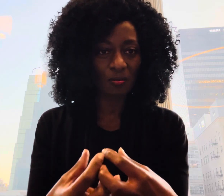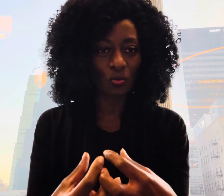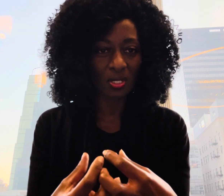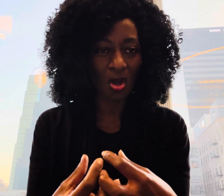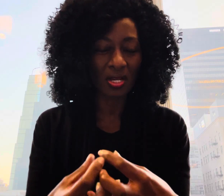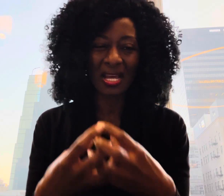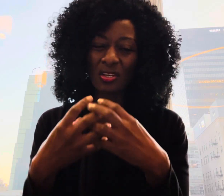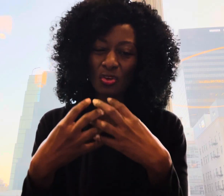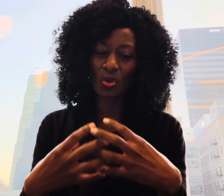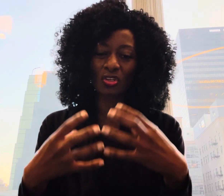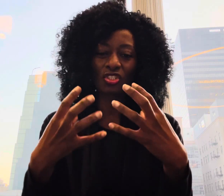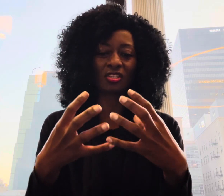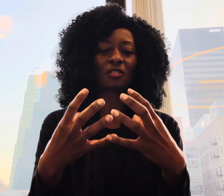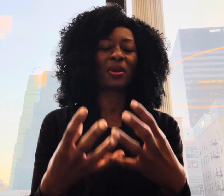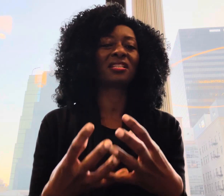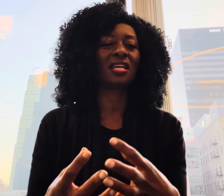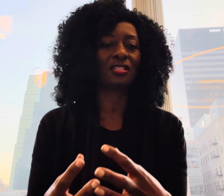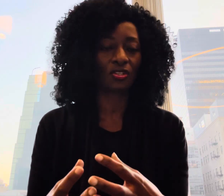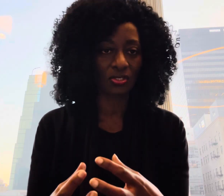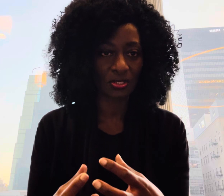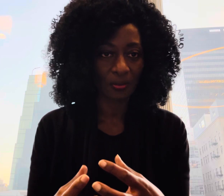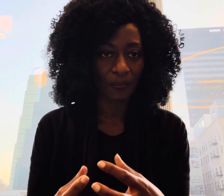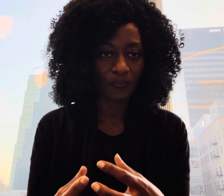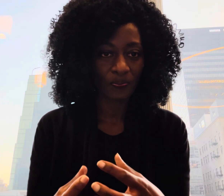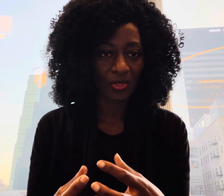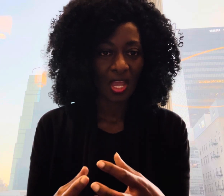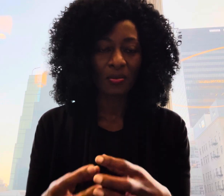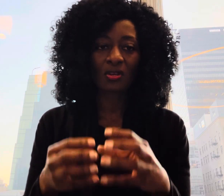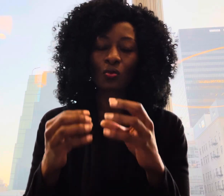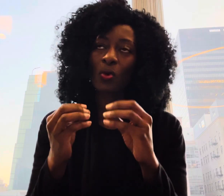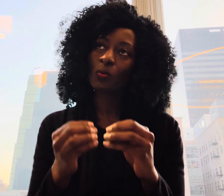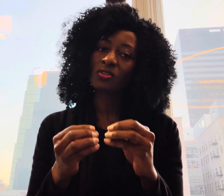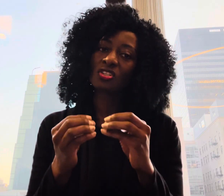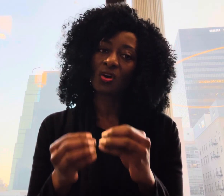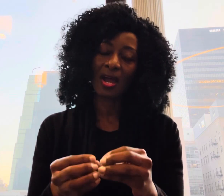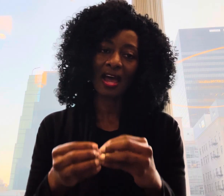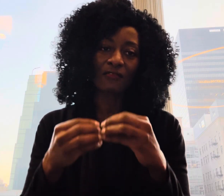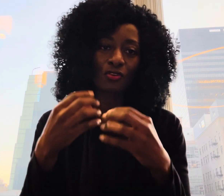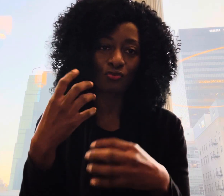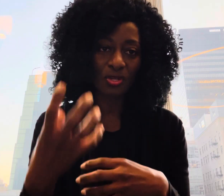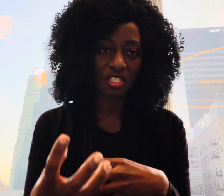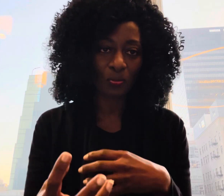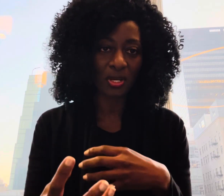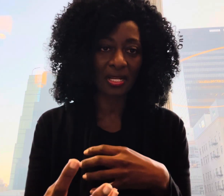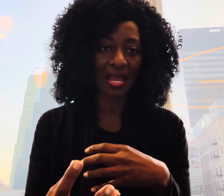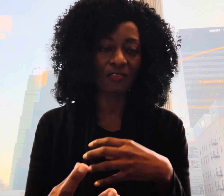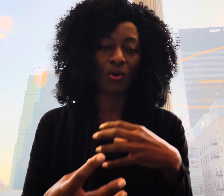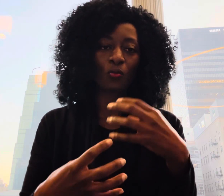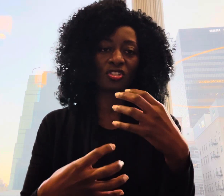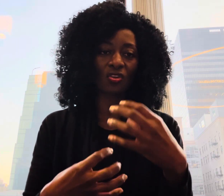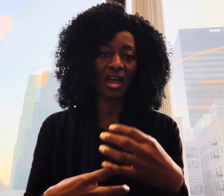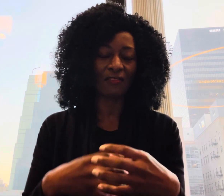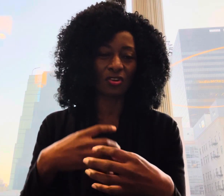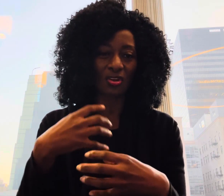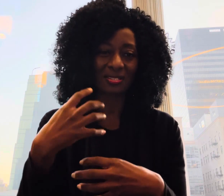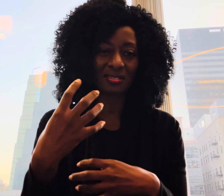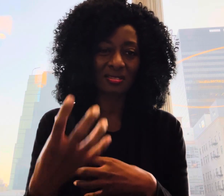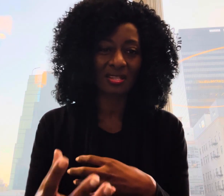with god and not just spectators because when we do not have a rich prayer life when we do not have a consistent